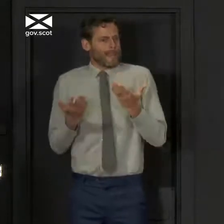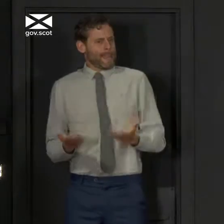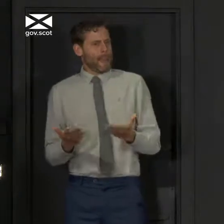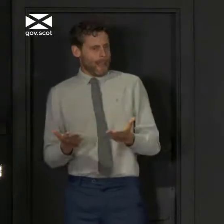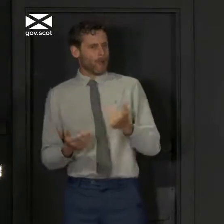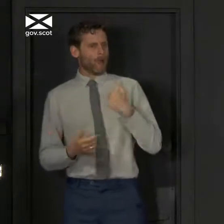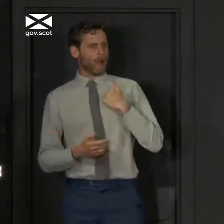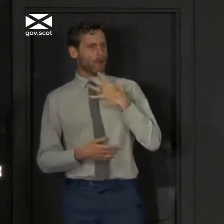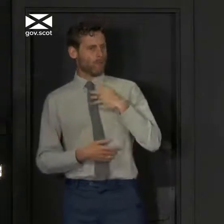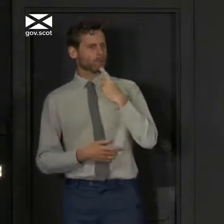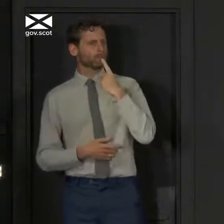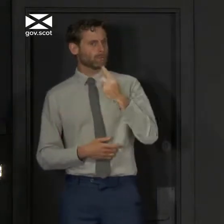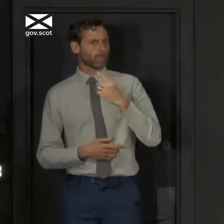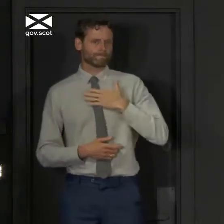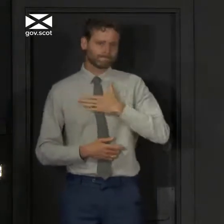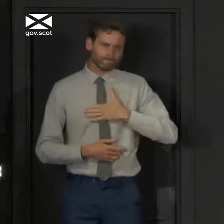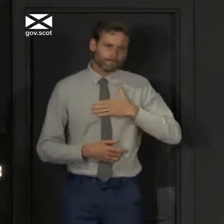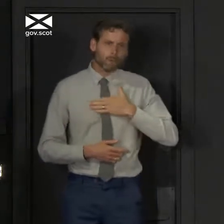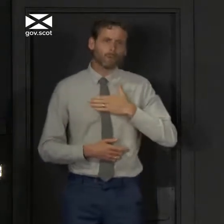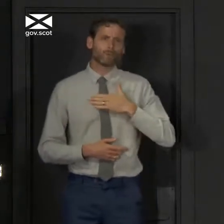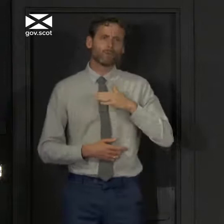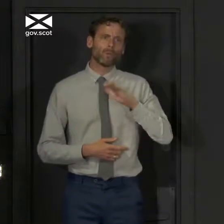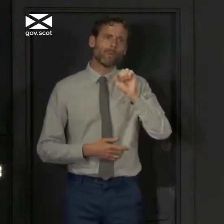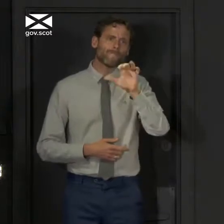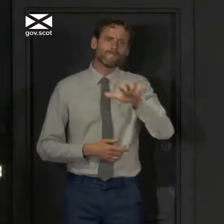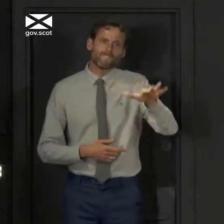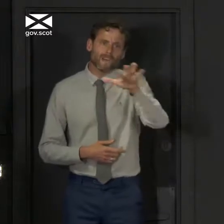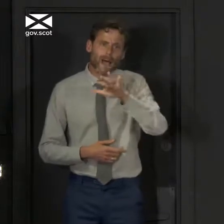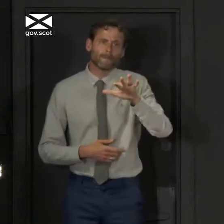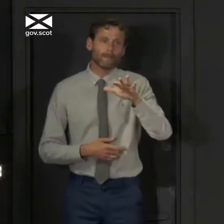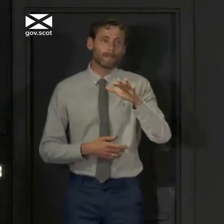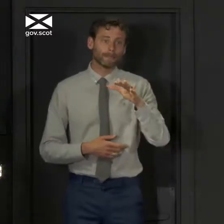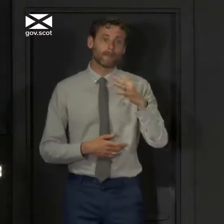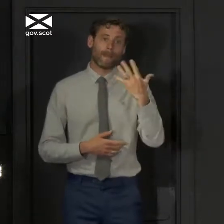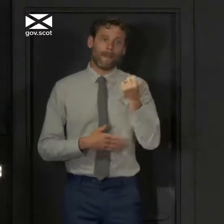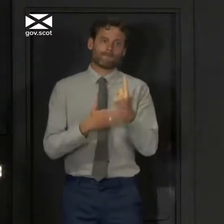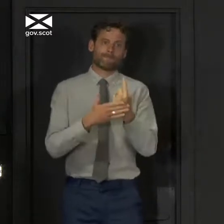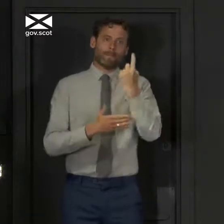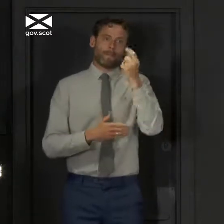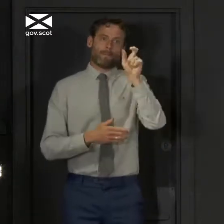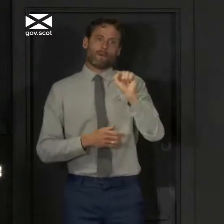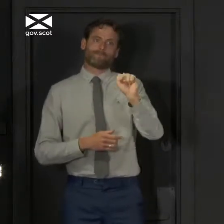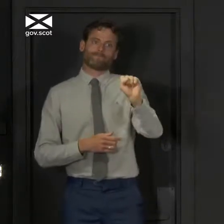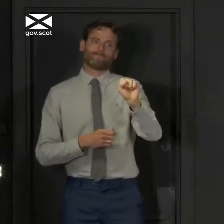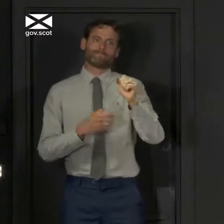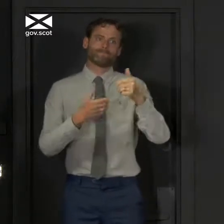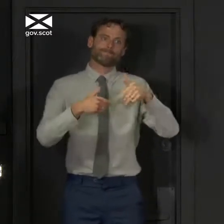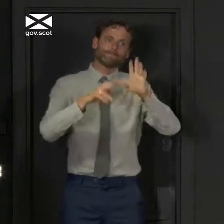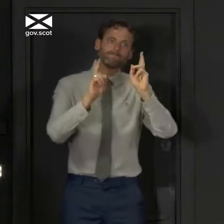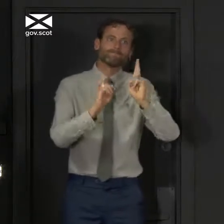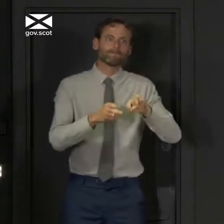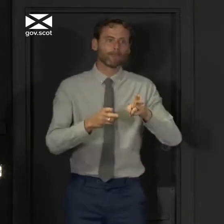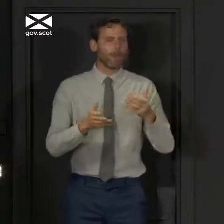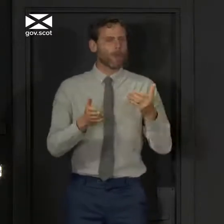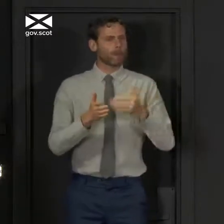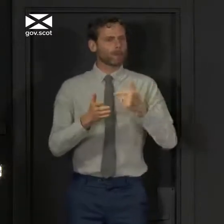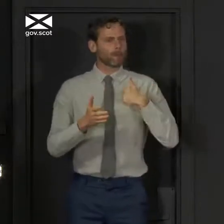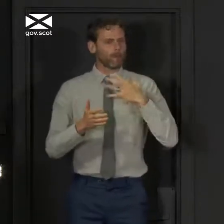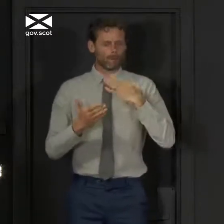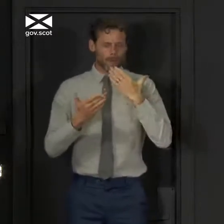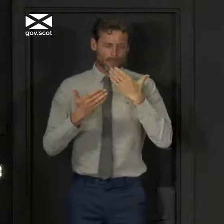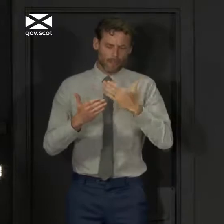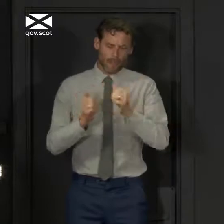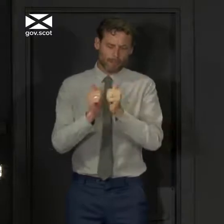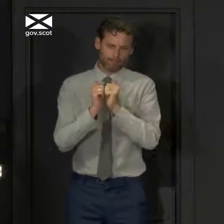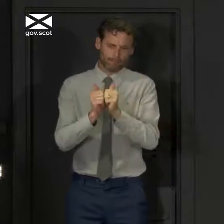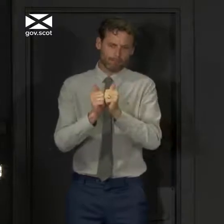every family who has lost a loved one to this virus. Let me also express my deep gratitude to our health and care workers for